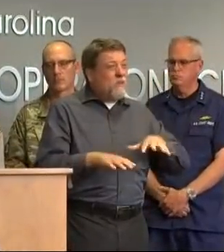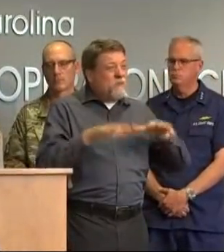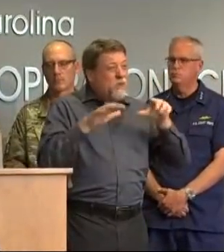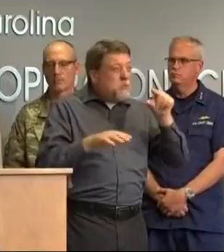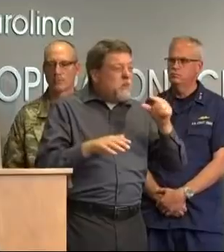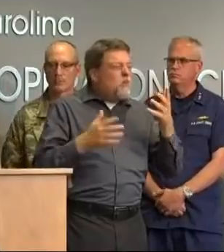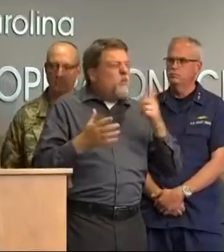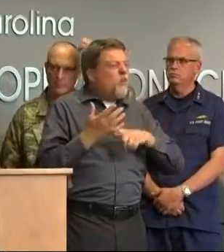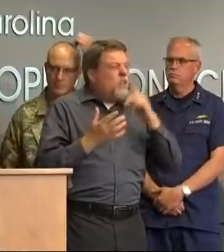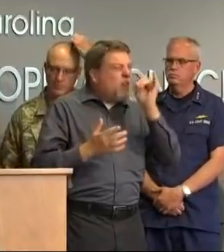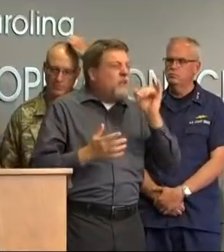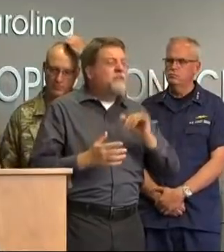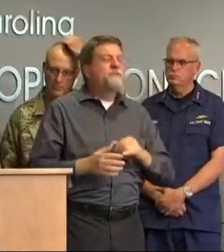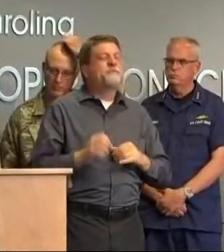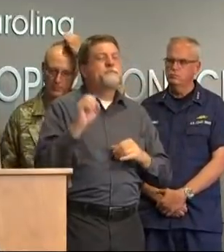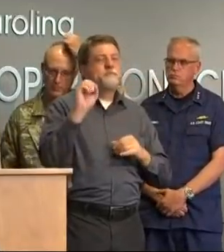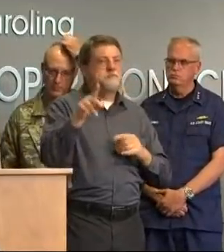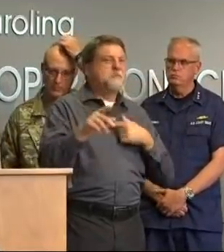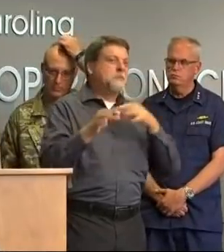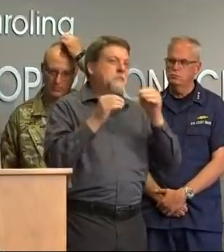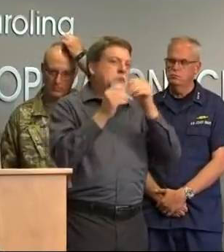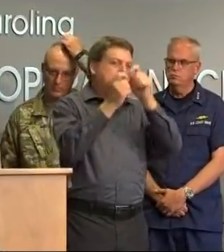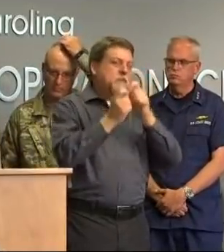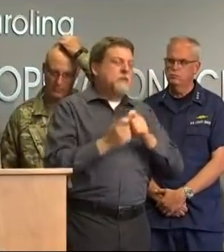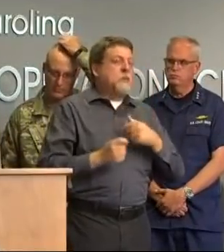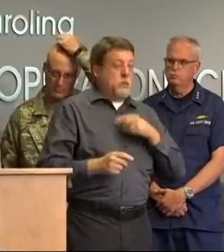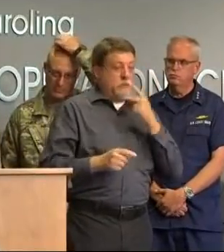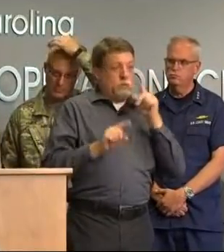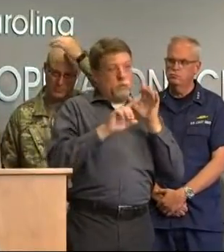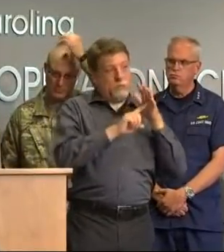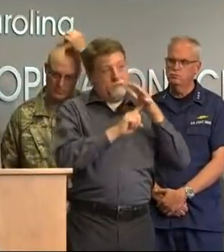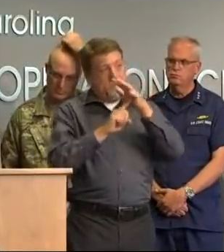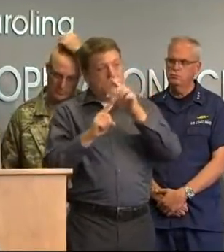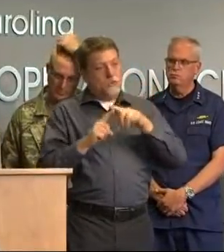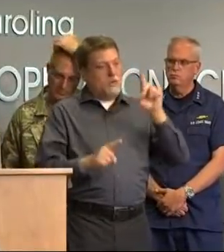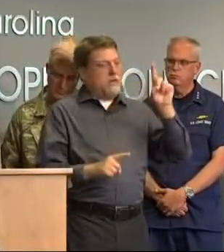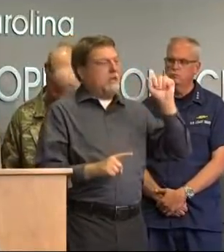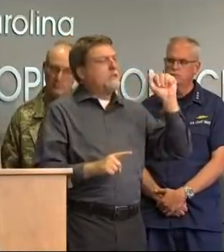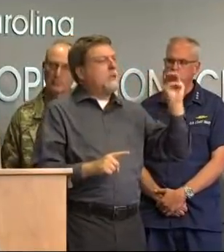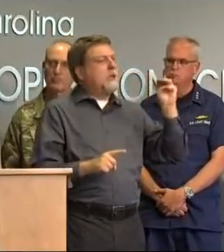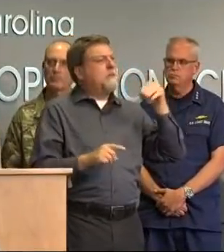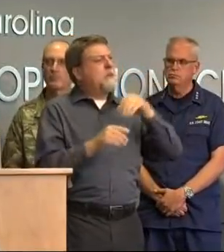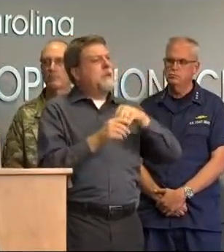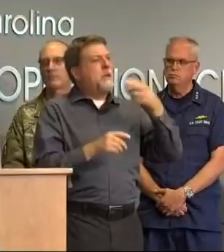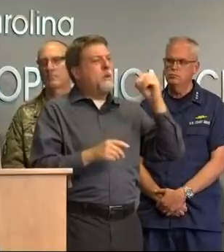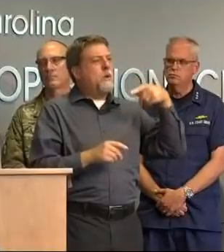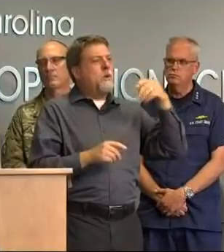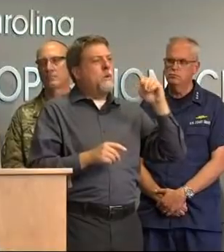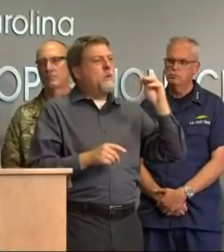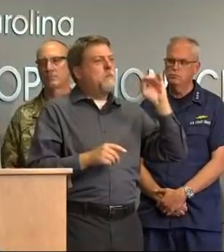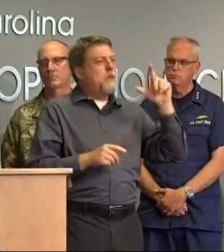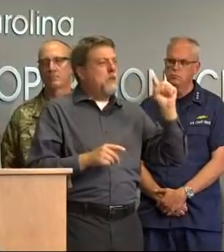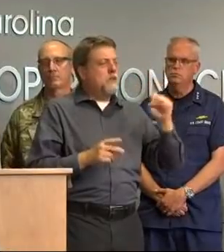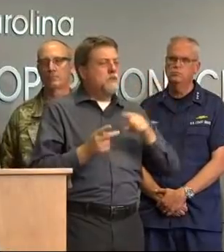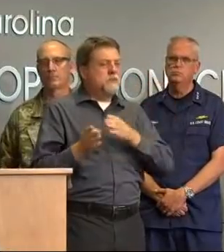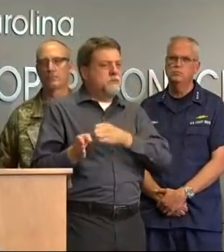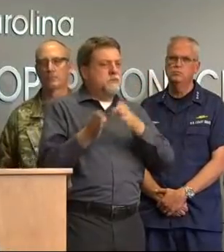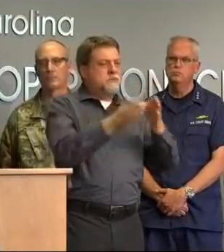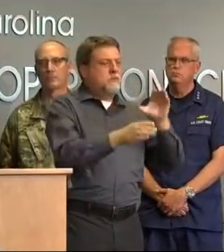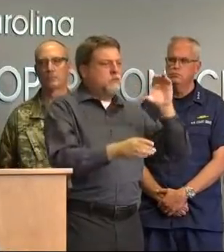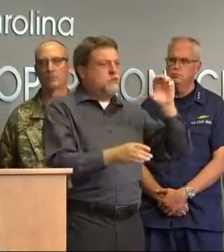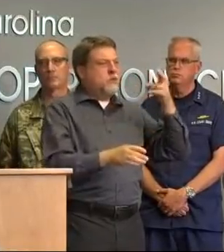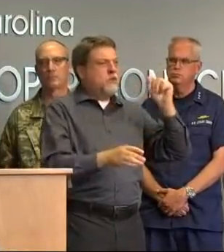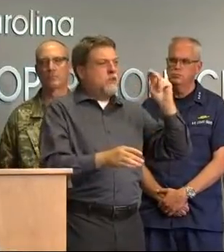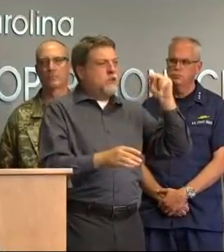saw the dam at hope mills that they had put in place we saw chinkapin that